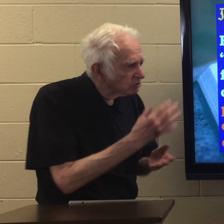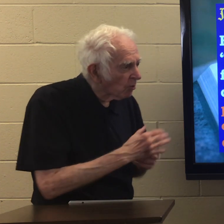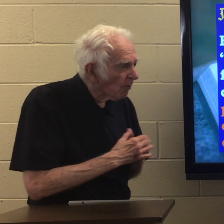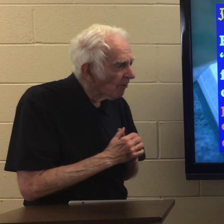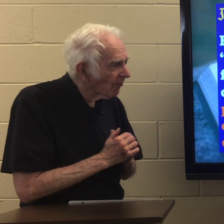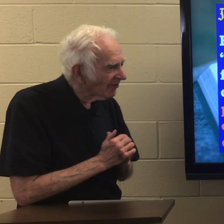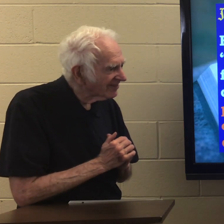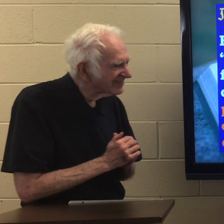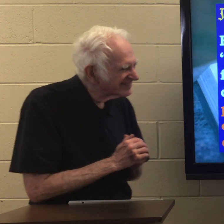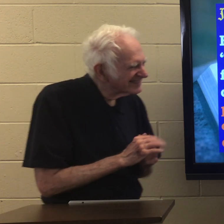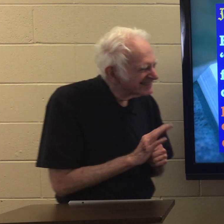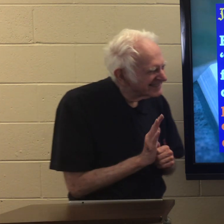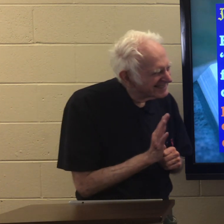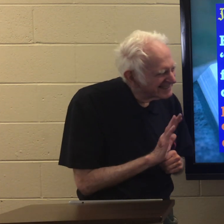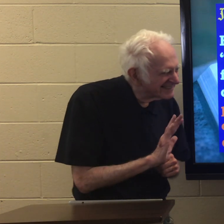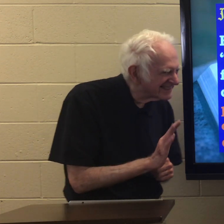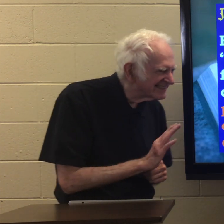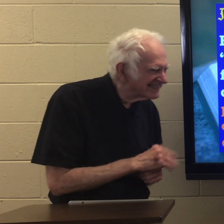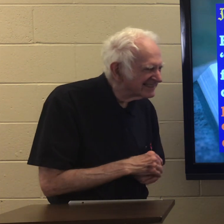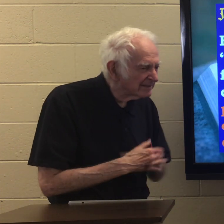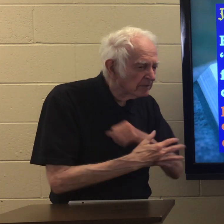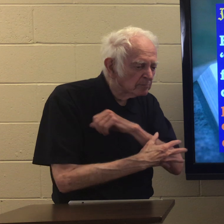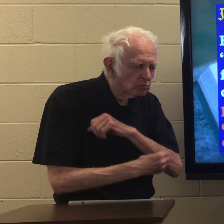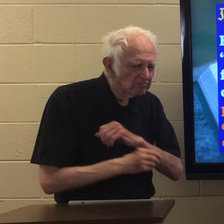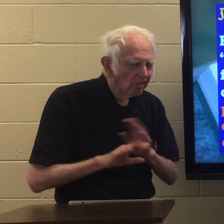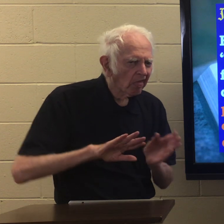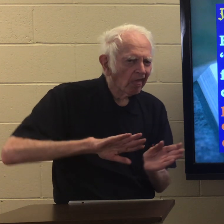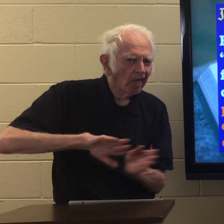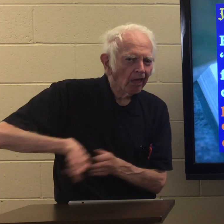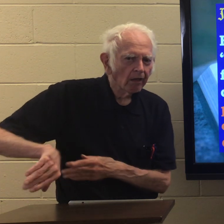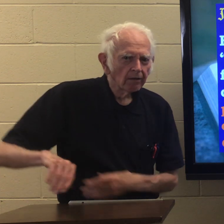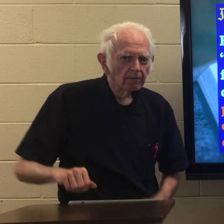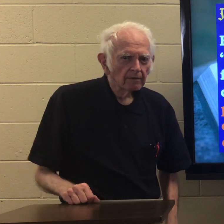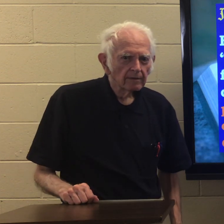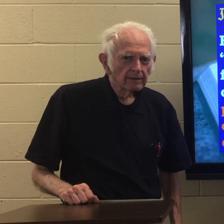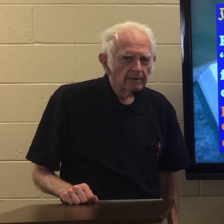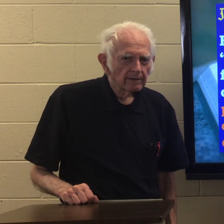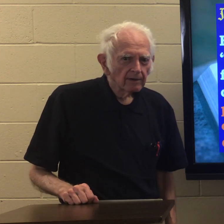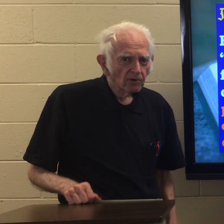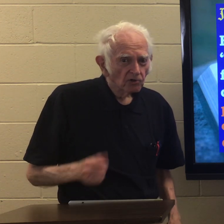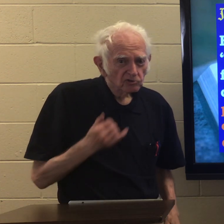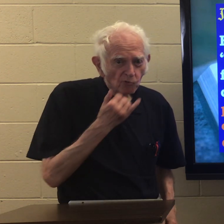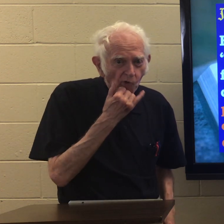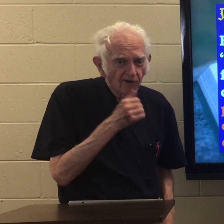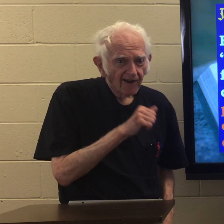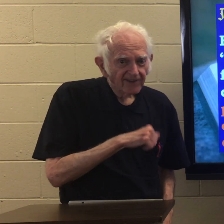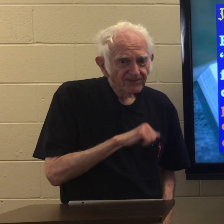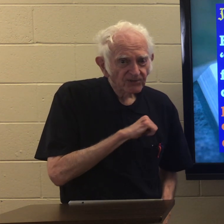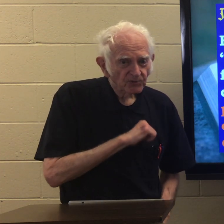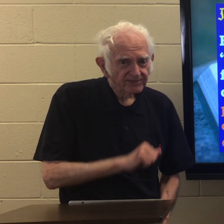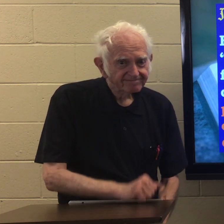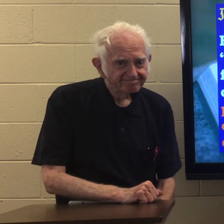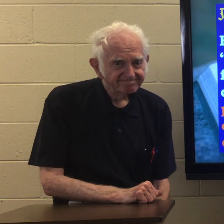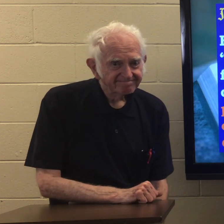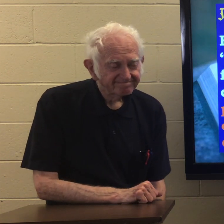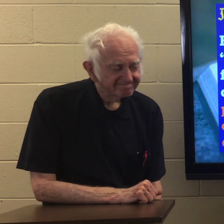The rich oh high but the poor person you kind of put to the side. That's the wrong attitude.